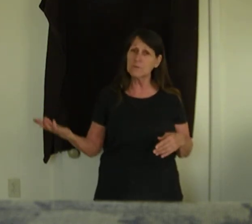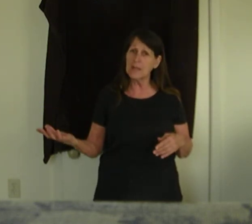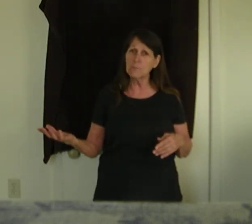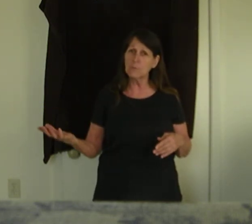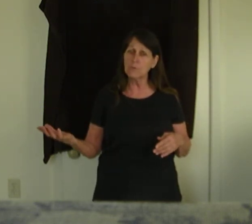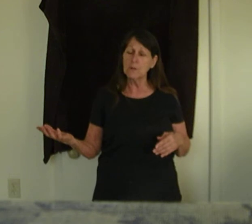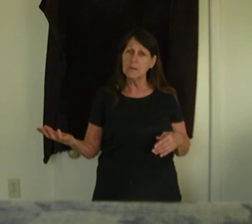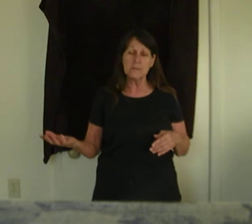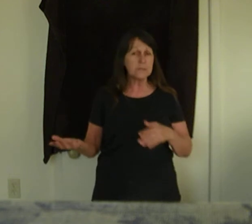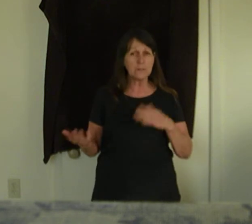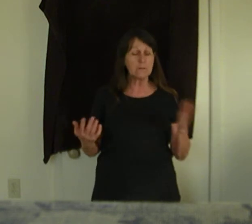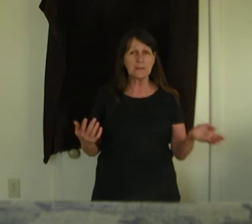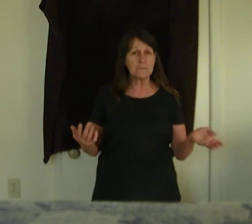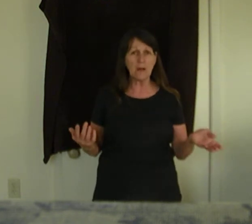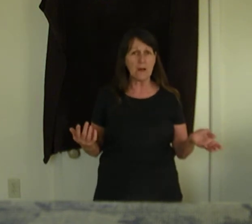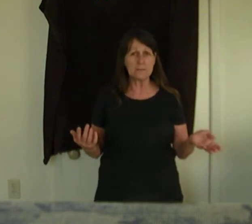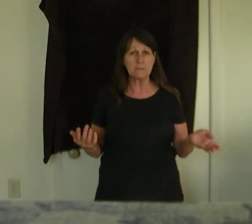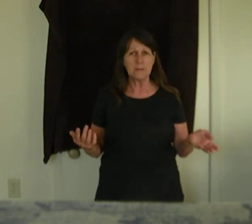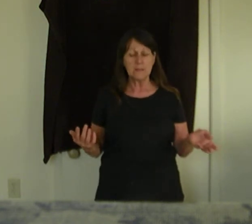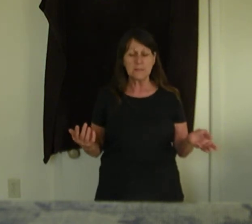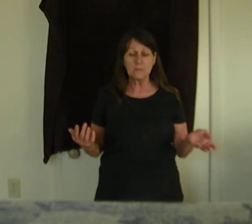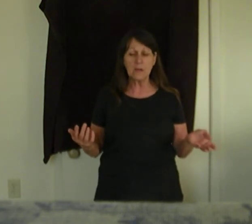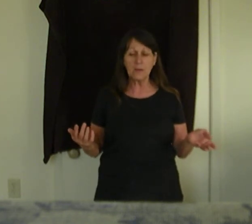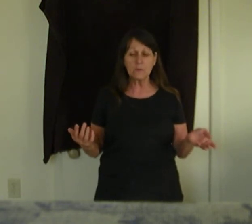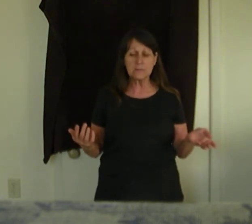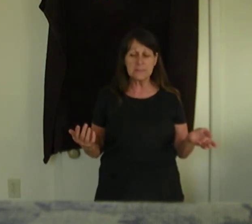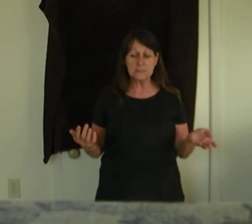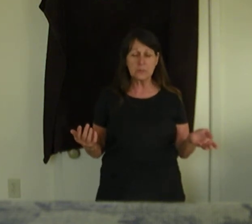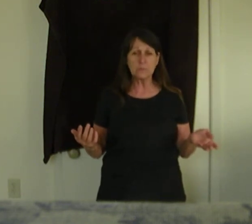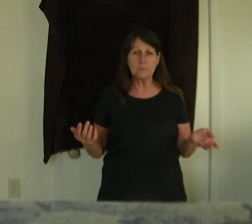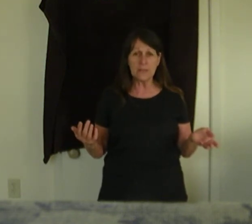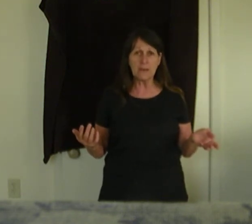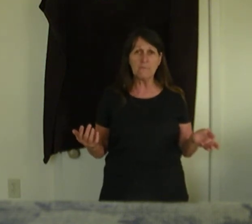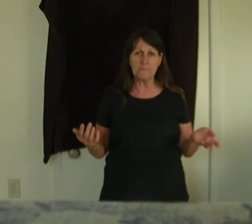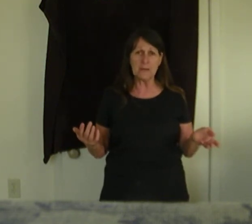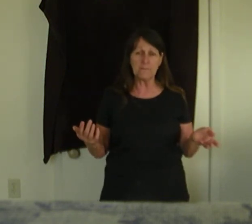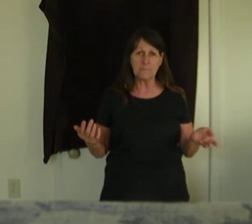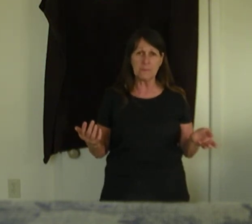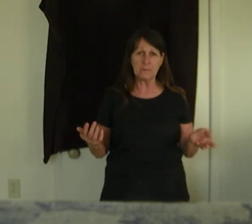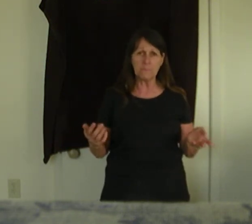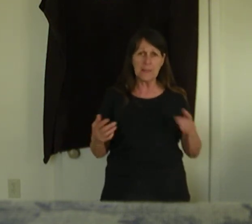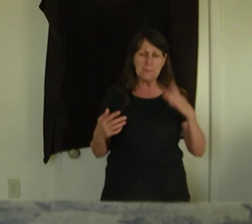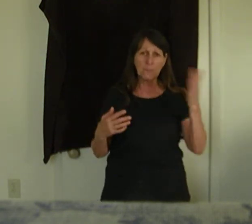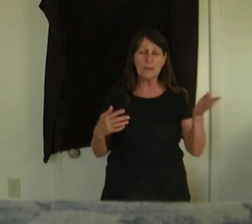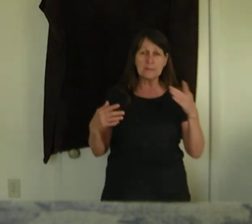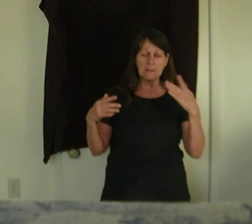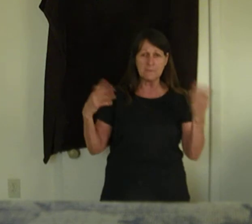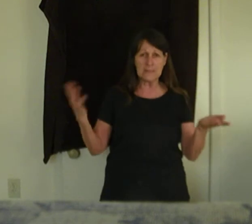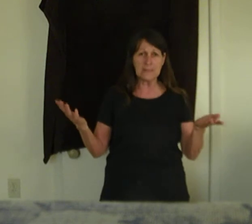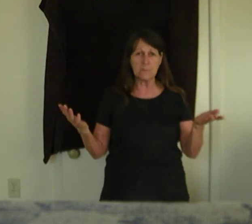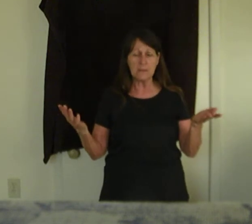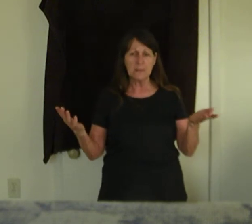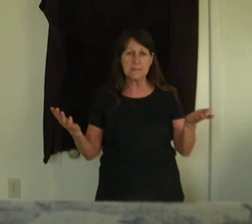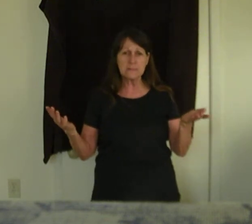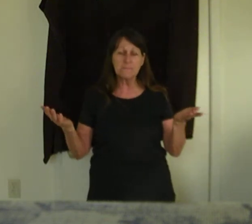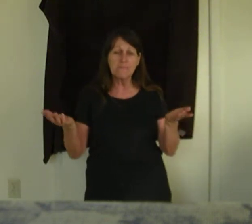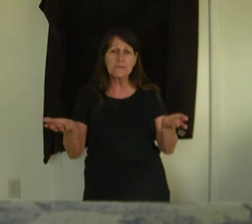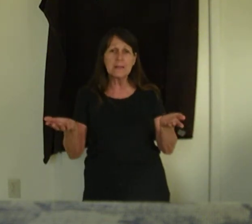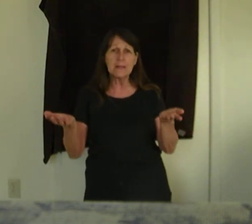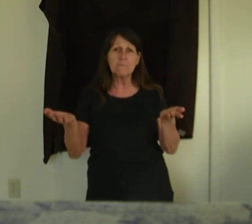neighbor, then you don't love God. So God wants us to love people and love Him. That's the fulfilling of